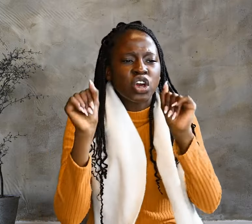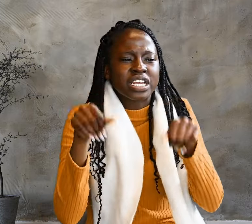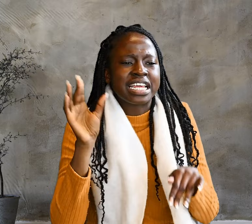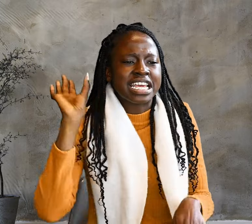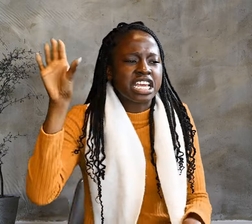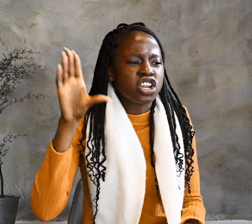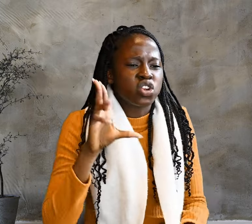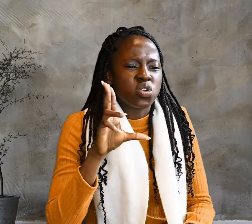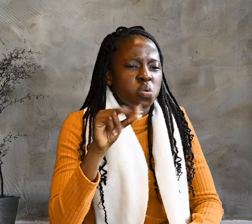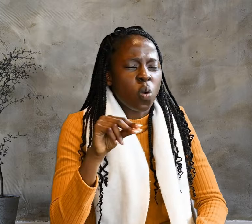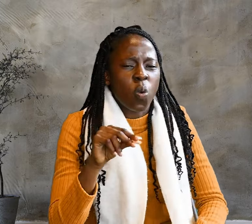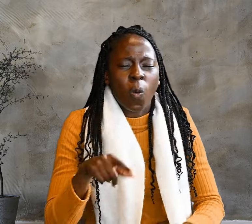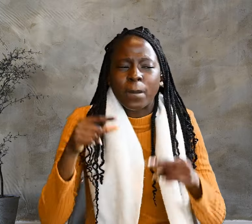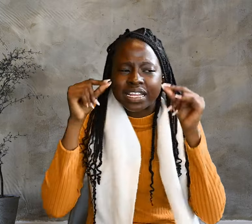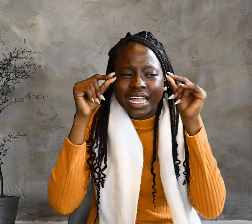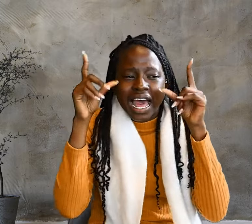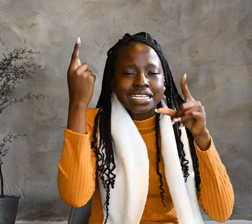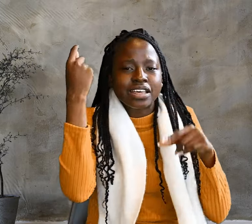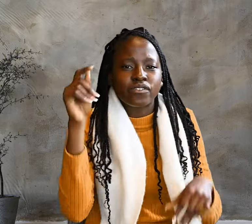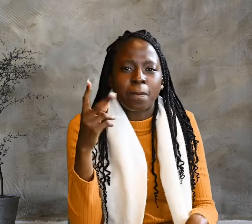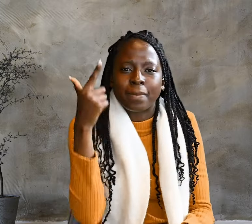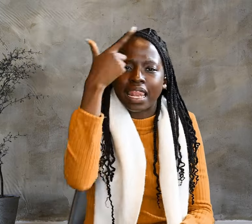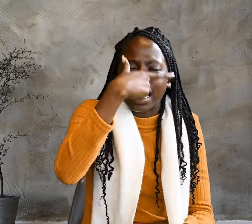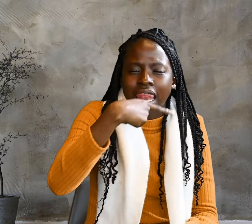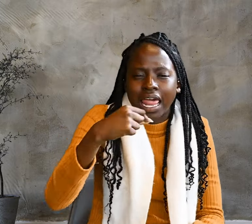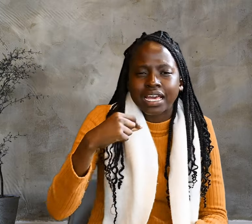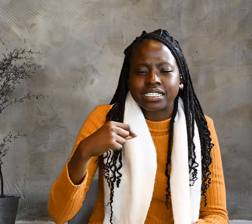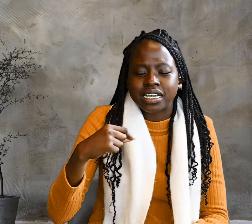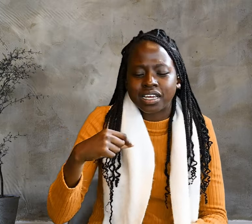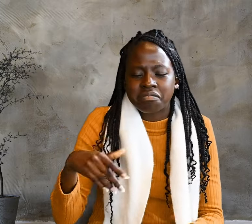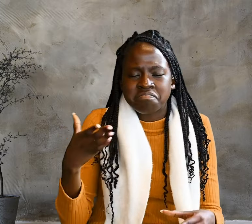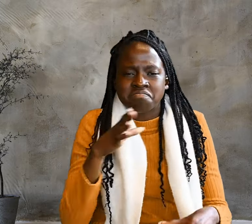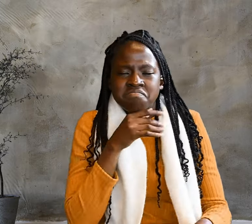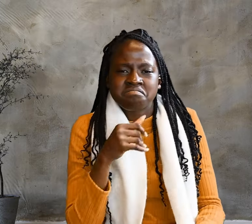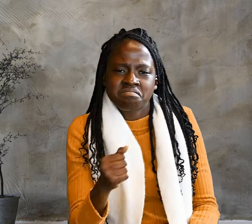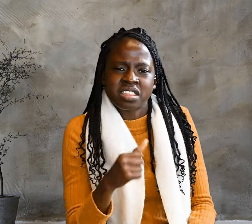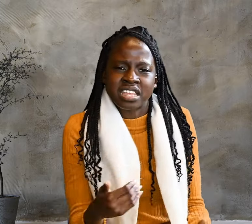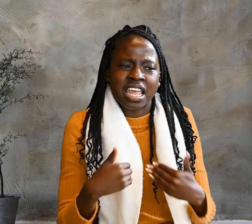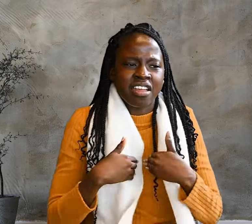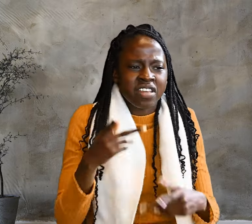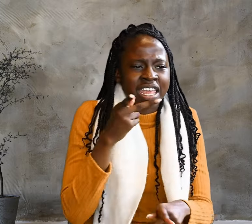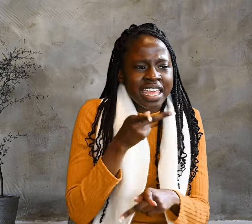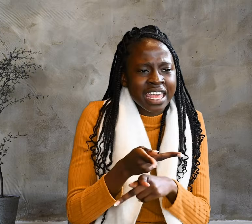could not he who opened the eyes of the blind man have kept this man from dying?